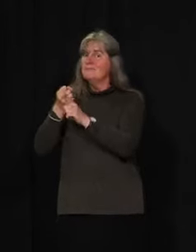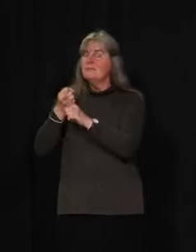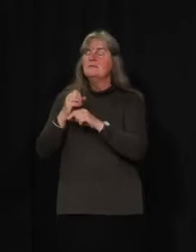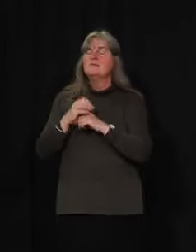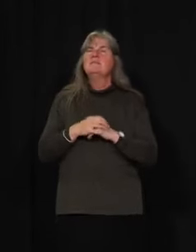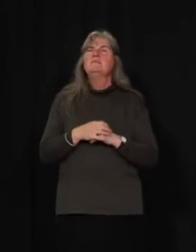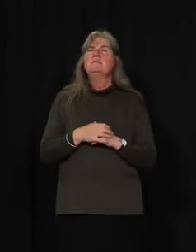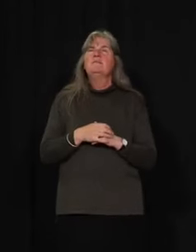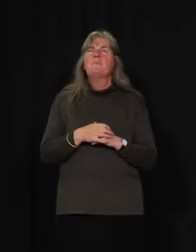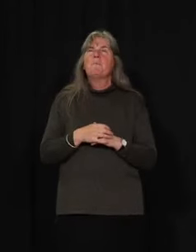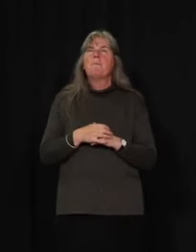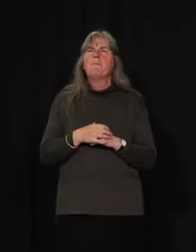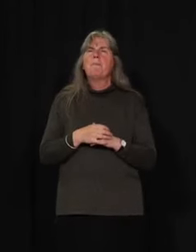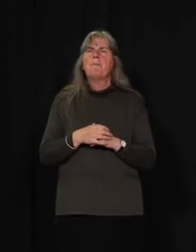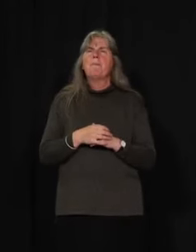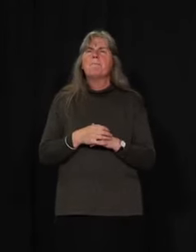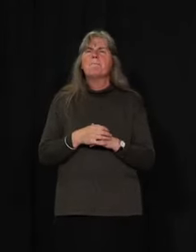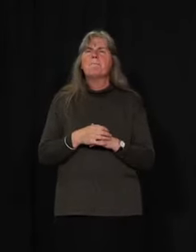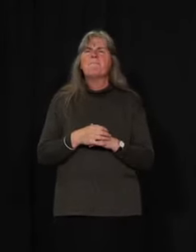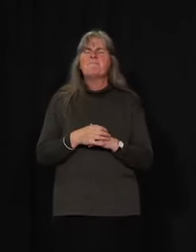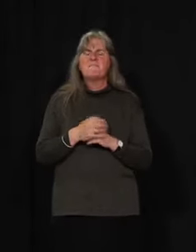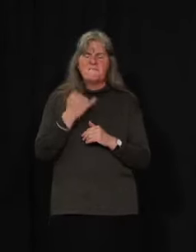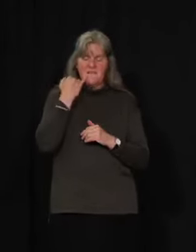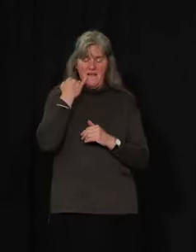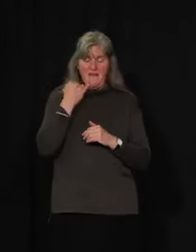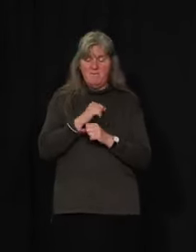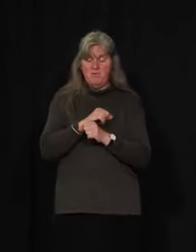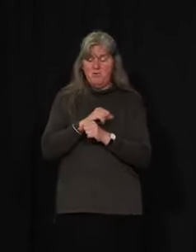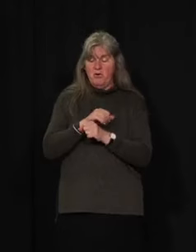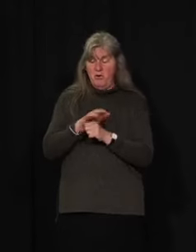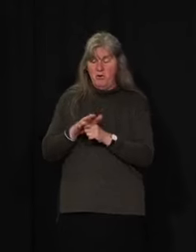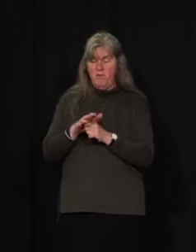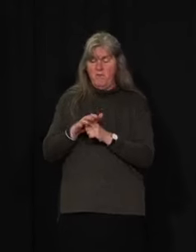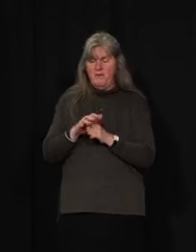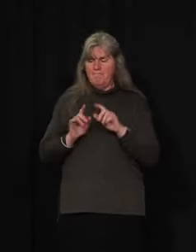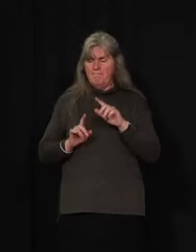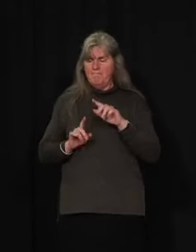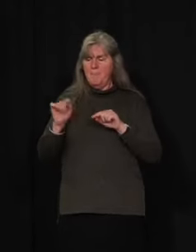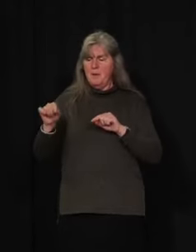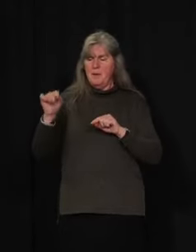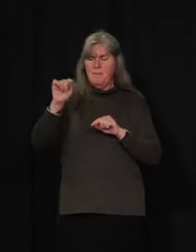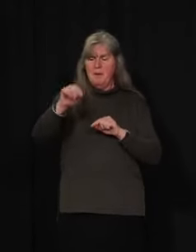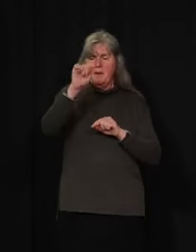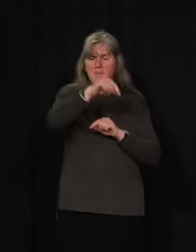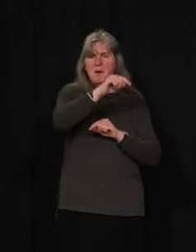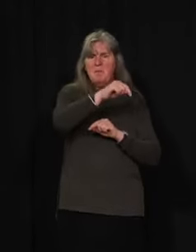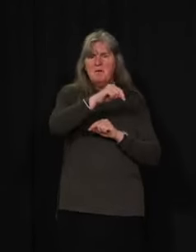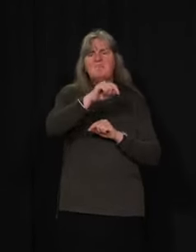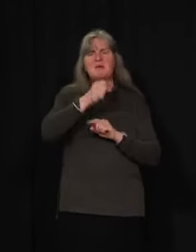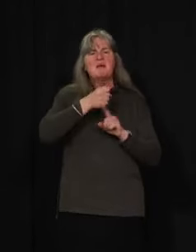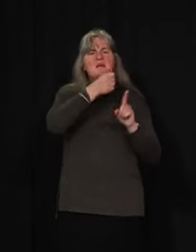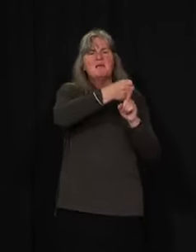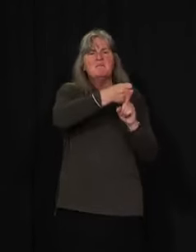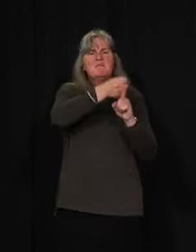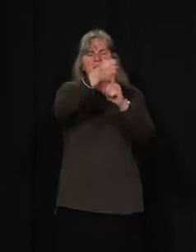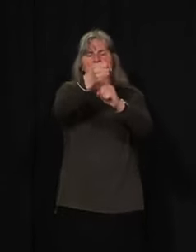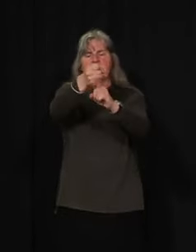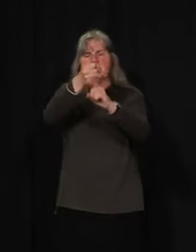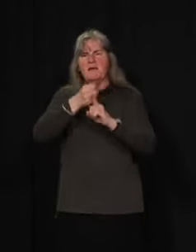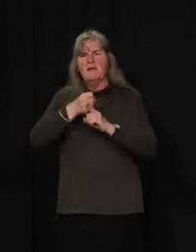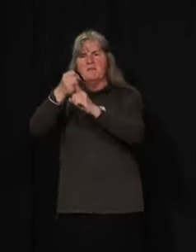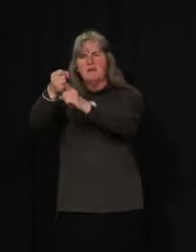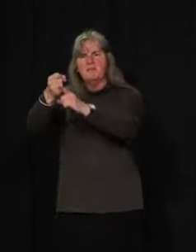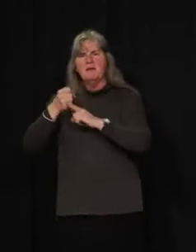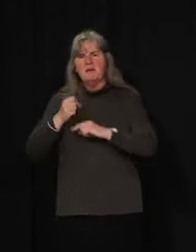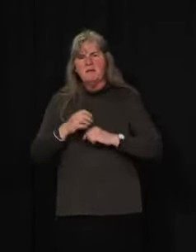you know, if you have enough circulation of COVID, you will see complications all over the place. And even though those complications are